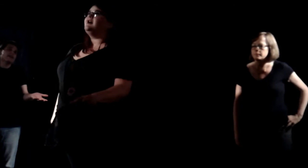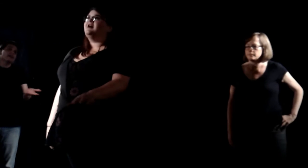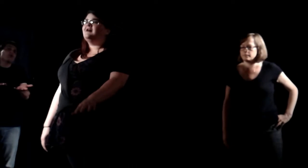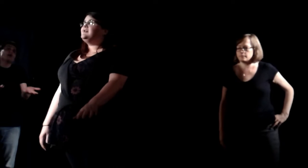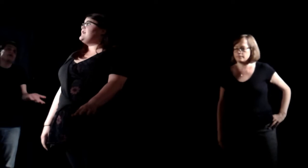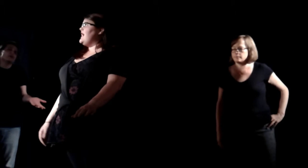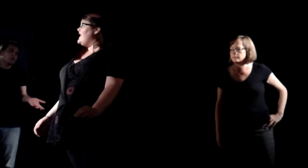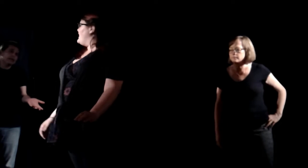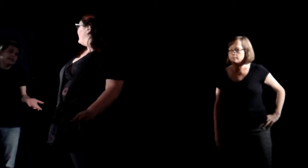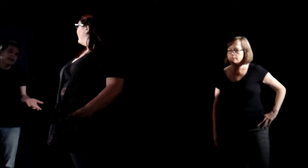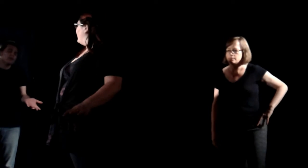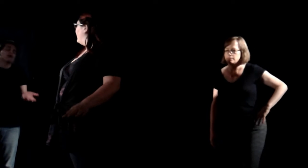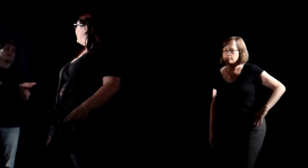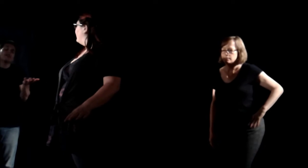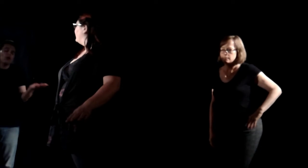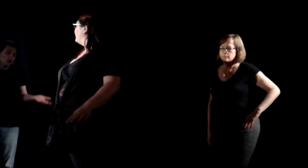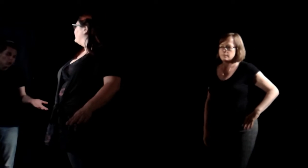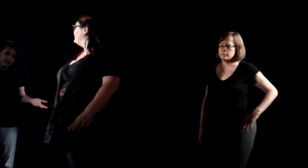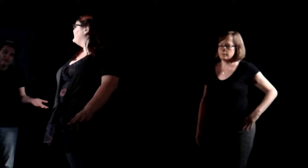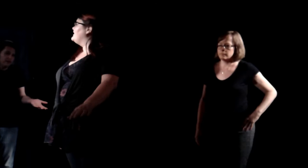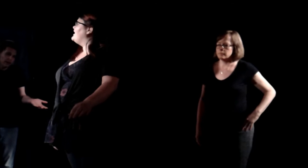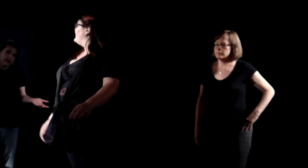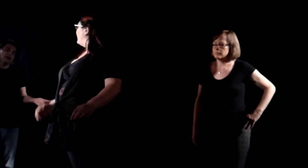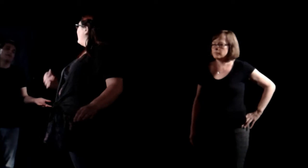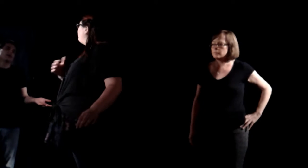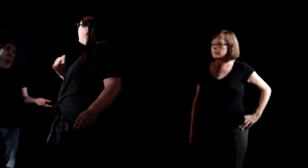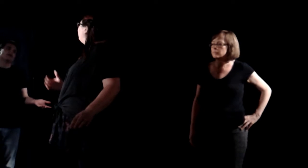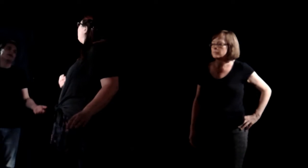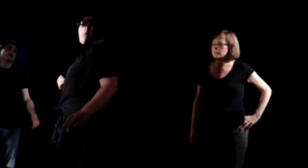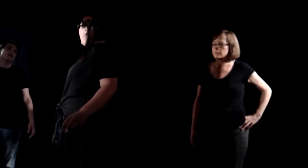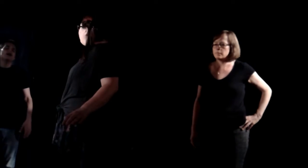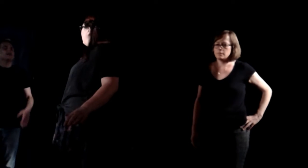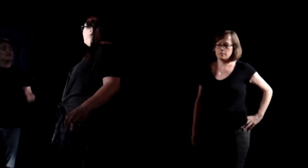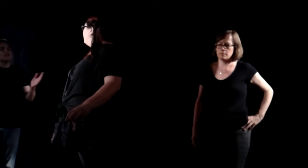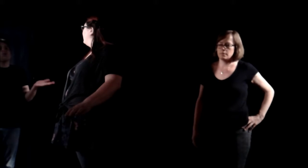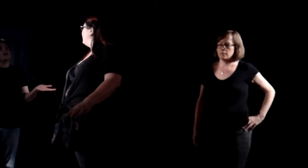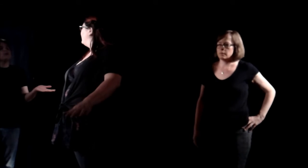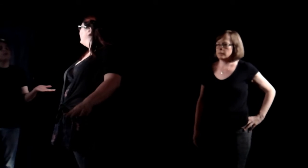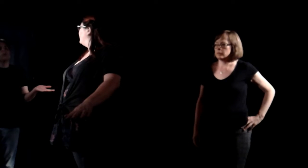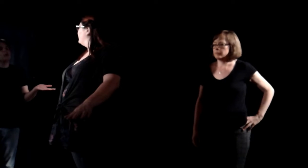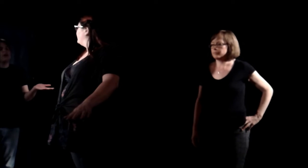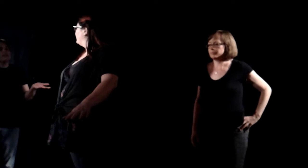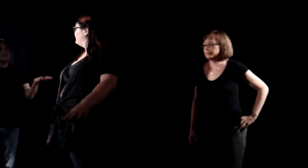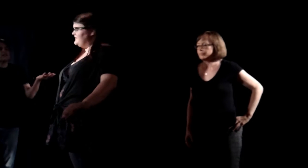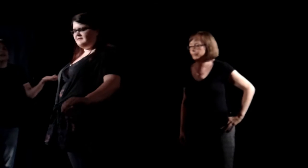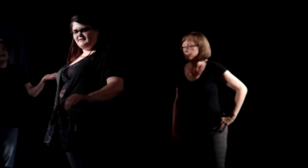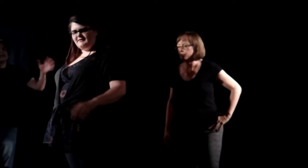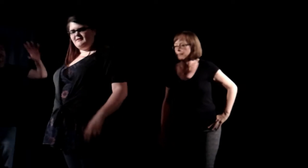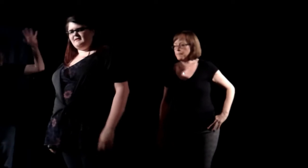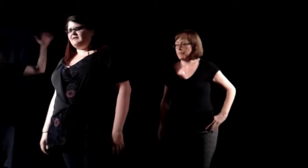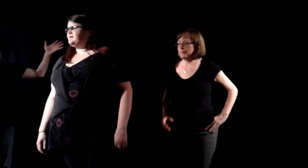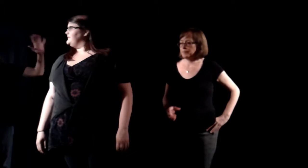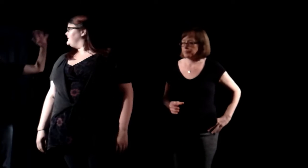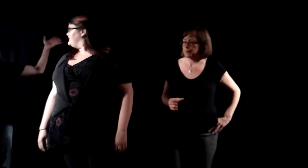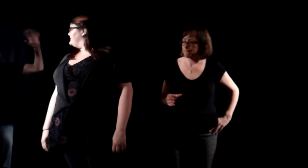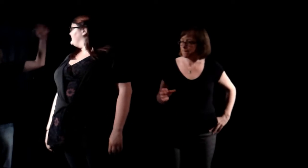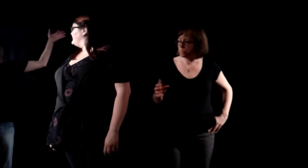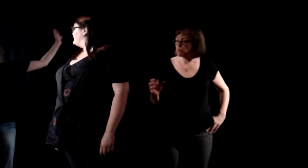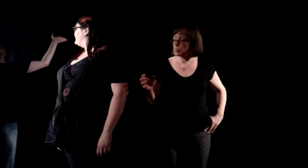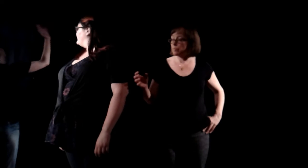That's why we don't want to guess because it's always the same. It makes me happy. That's wonderful, but why is it like, tell us what, guess